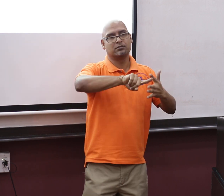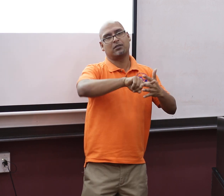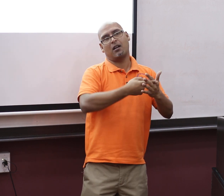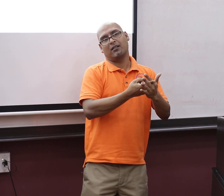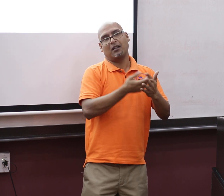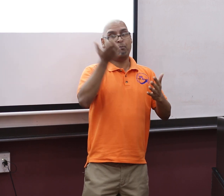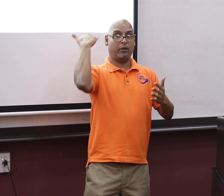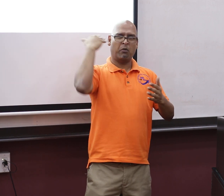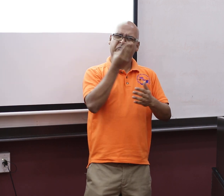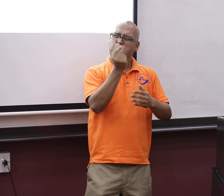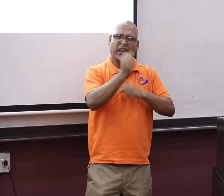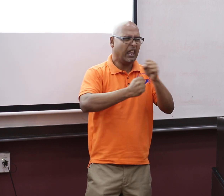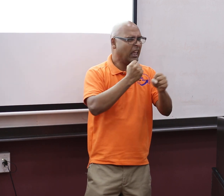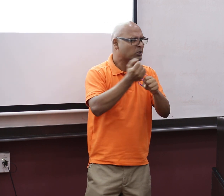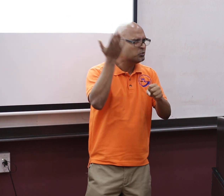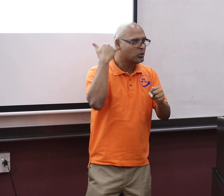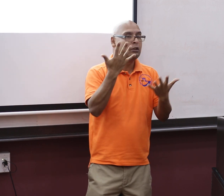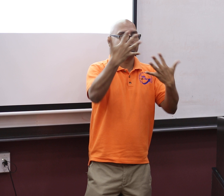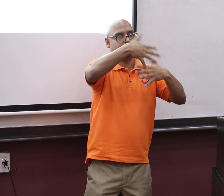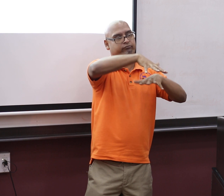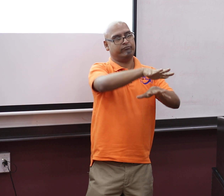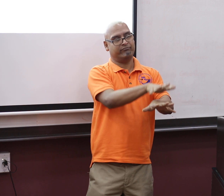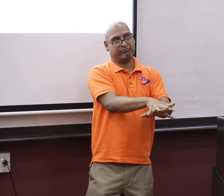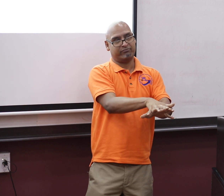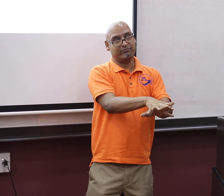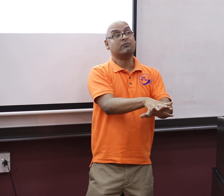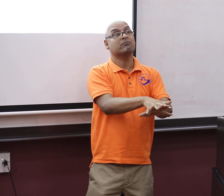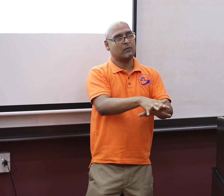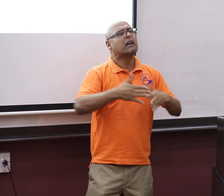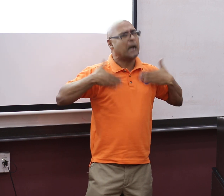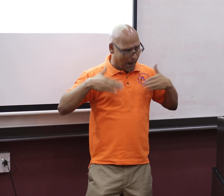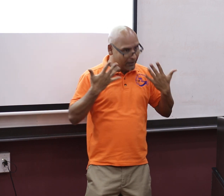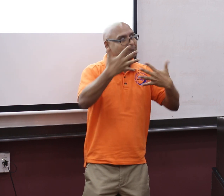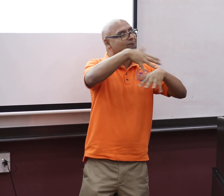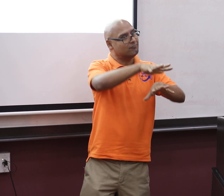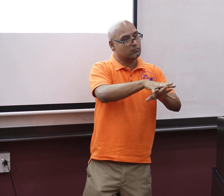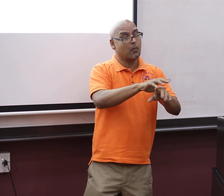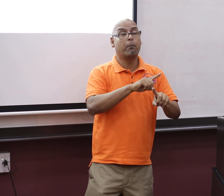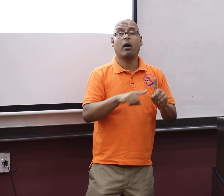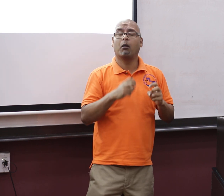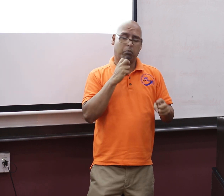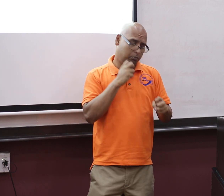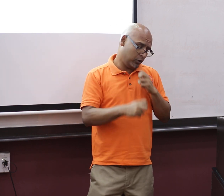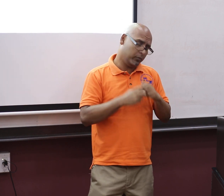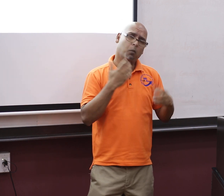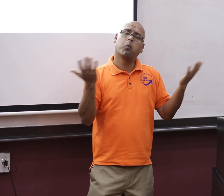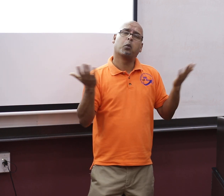that never used to happen. A few years ago now, they started mainstreaming deaf children. But